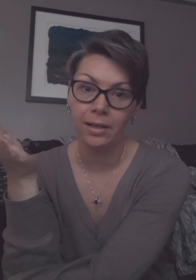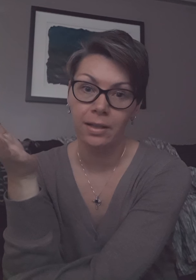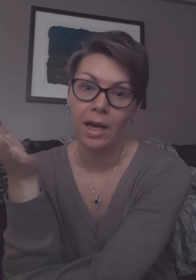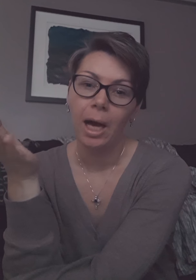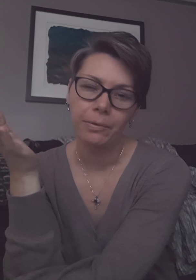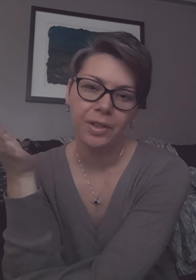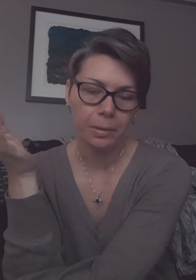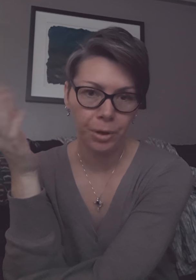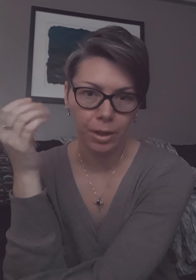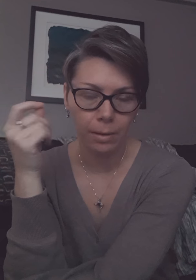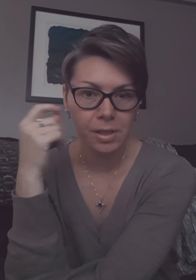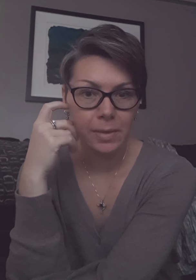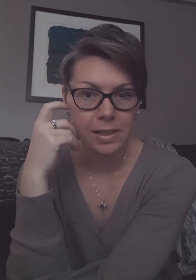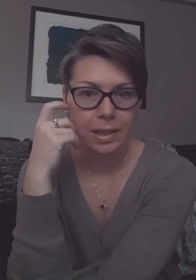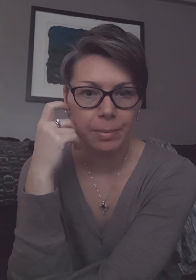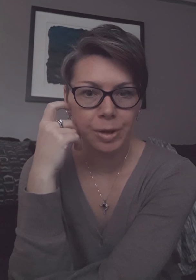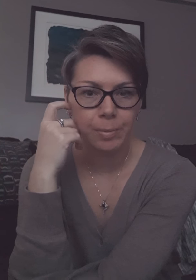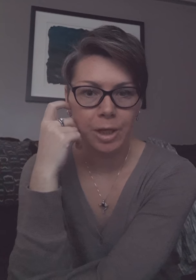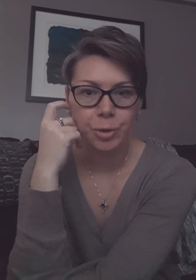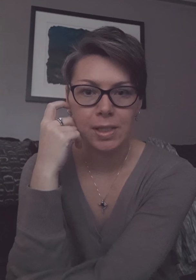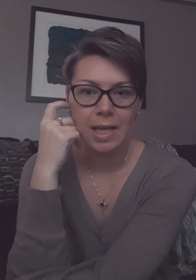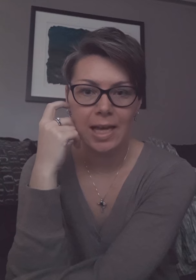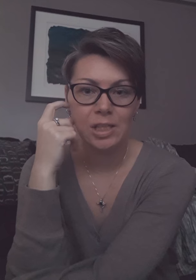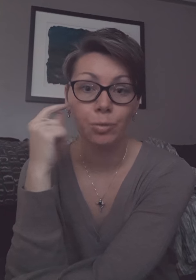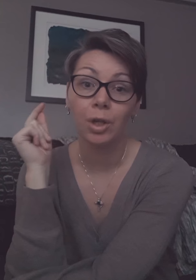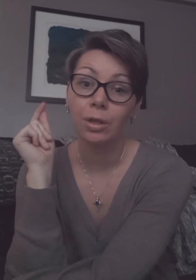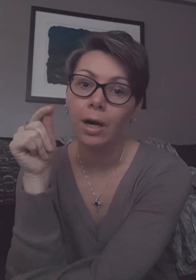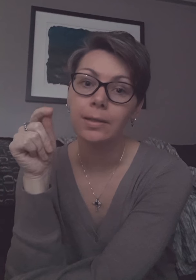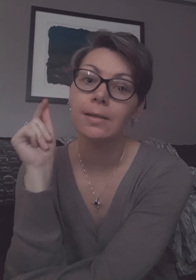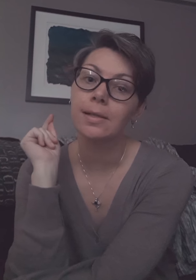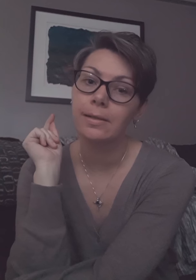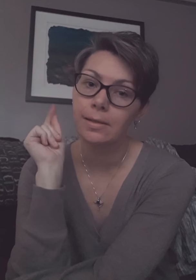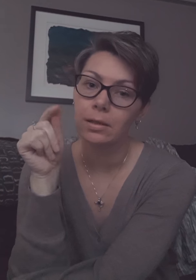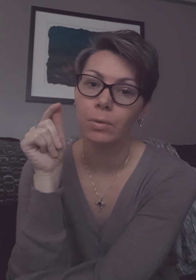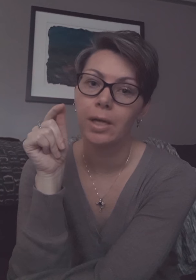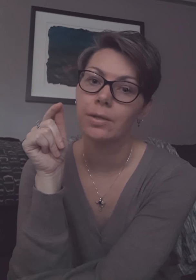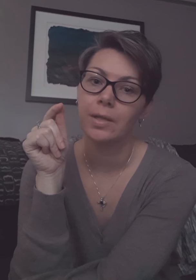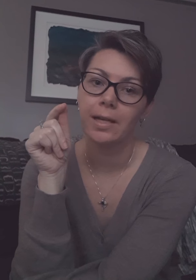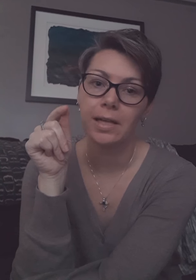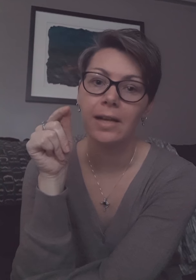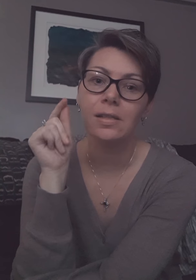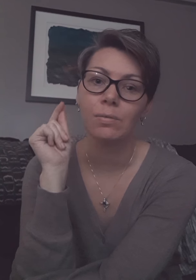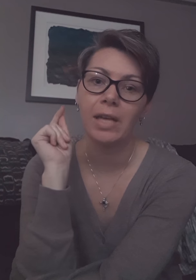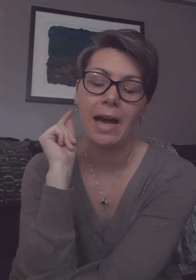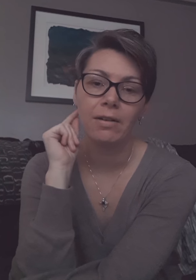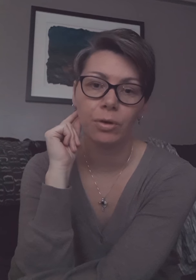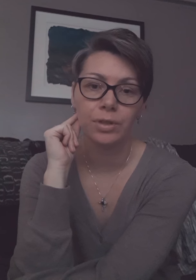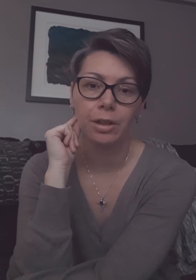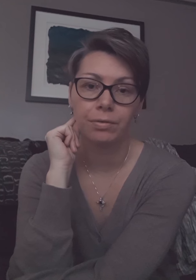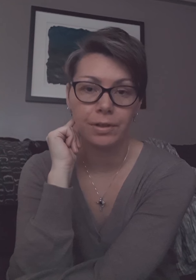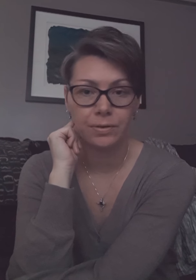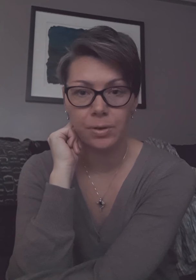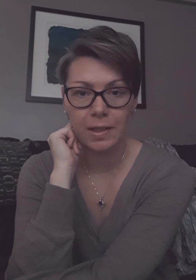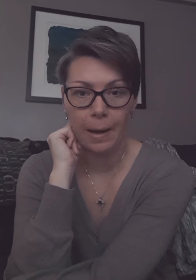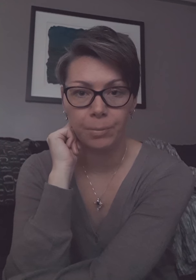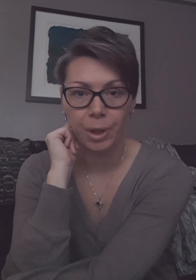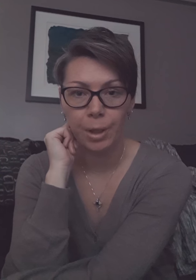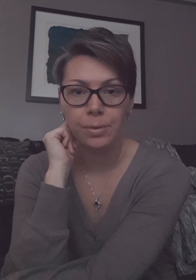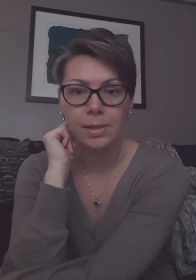I'm feeling pretty optimistic about the matrix test regardless I still want to do that test we have only three frozen embryos